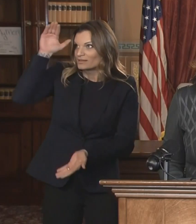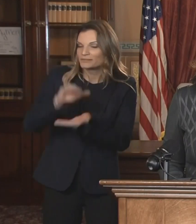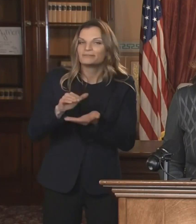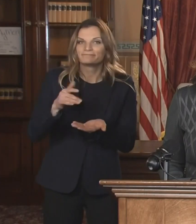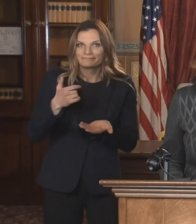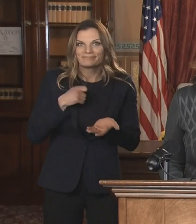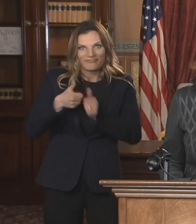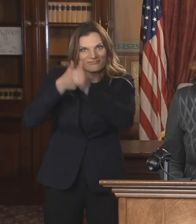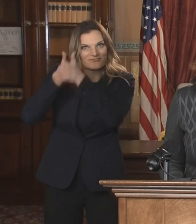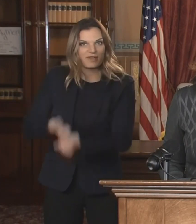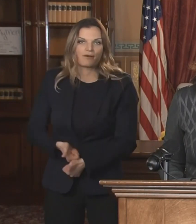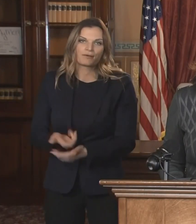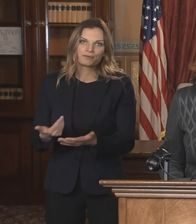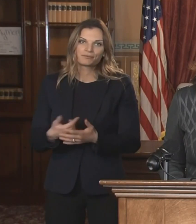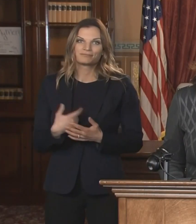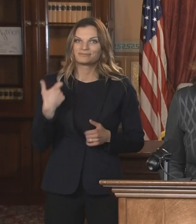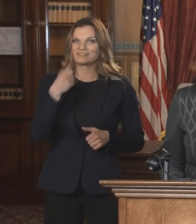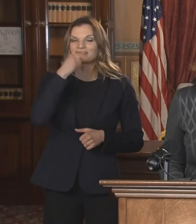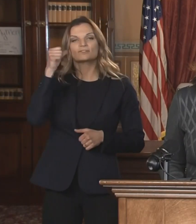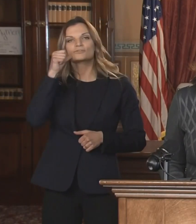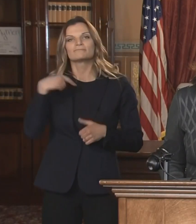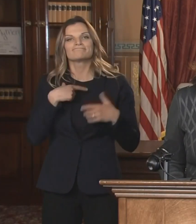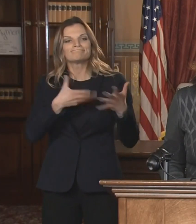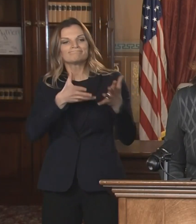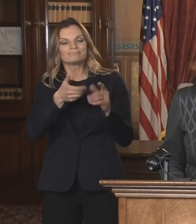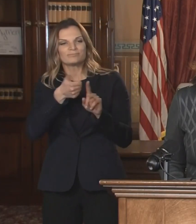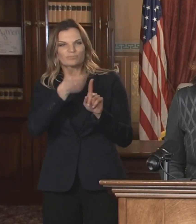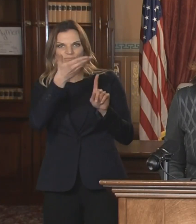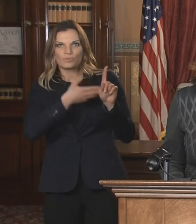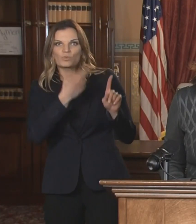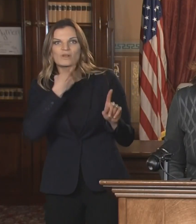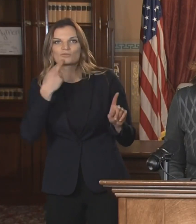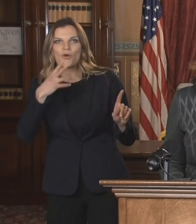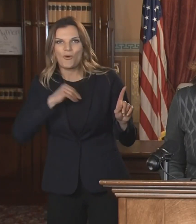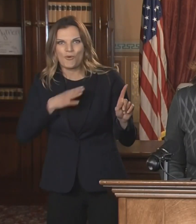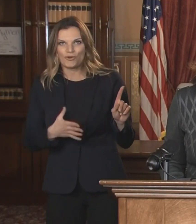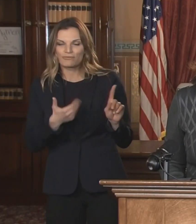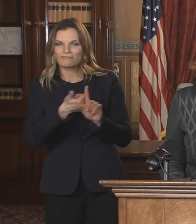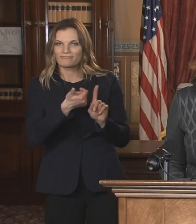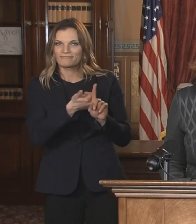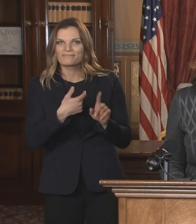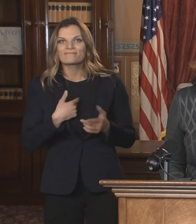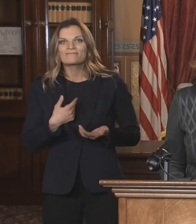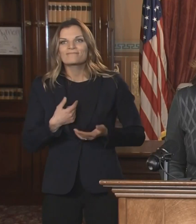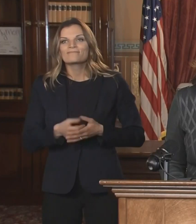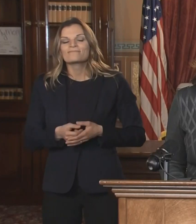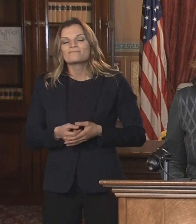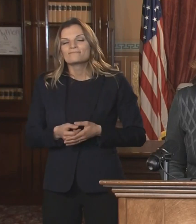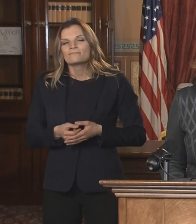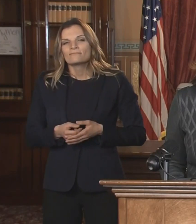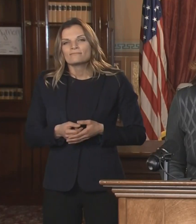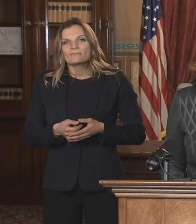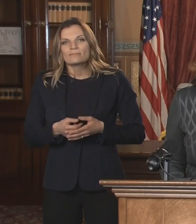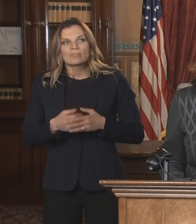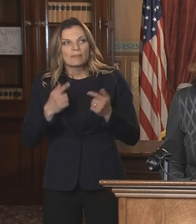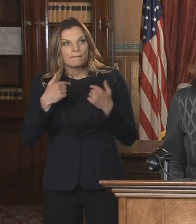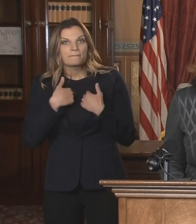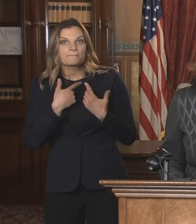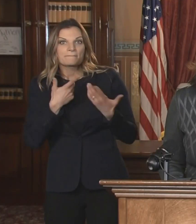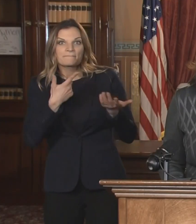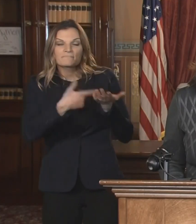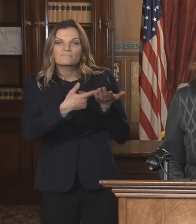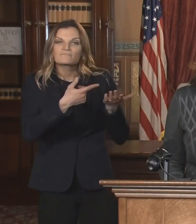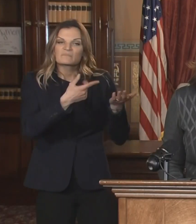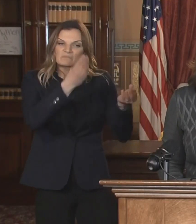talking to a restaurant owner yesterday who, um, acknowledged, you know, that kind of different way that they've been providing